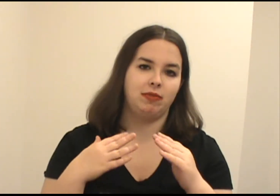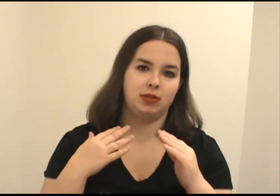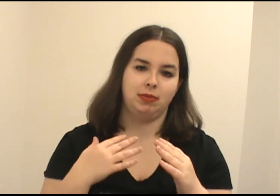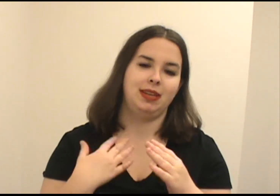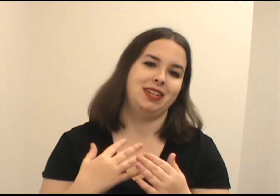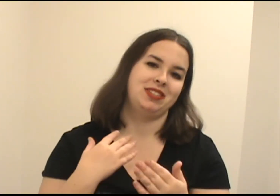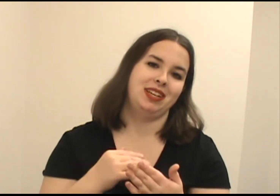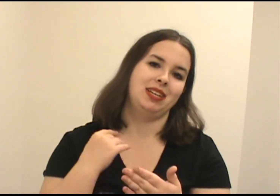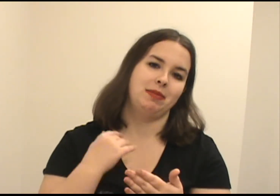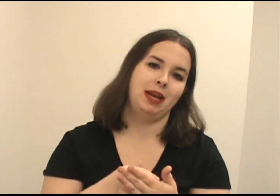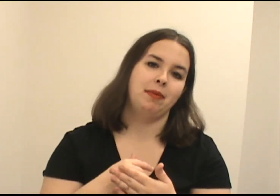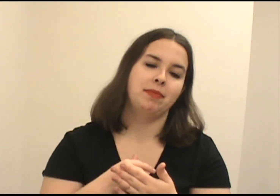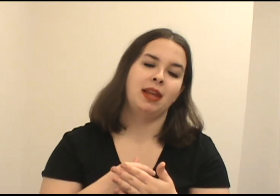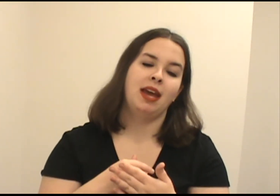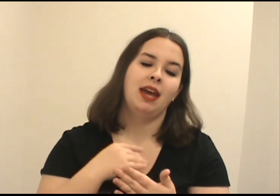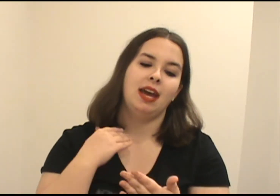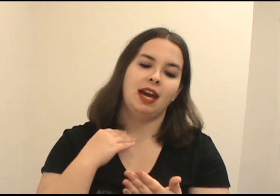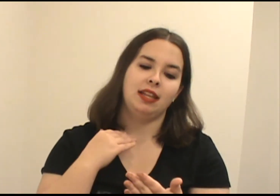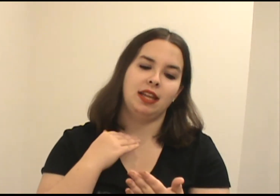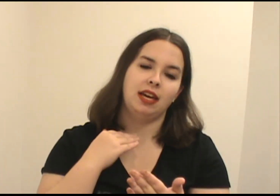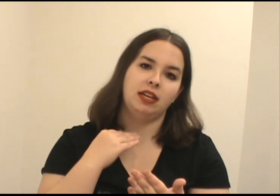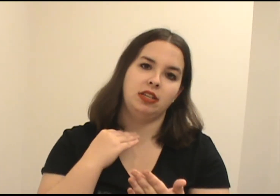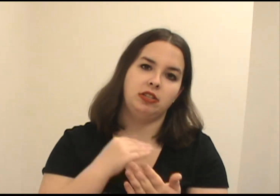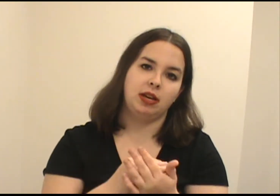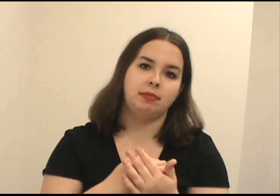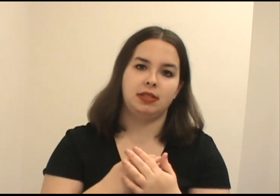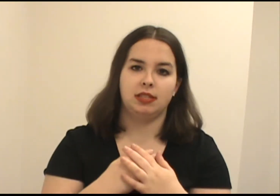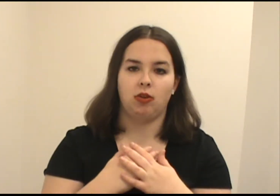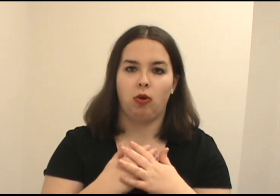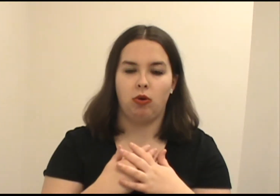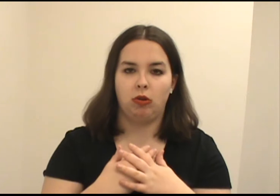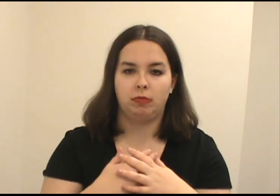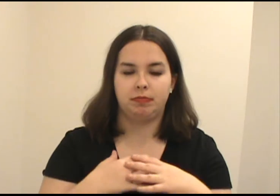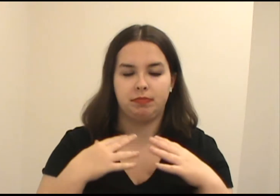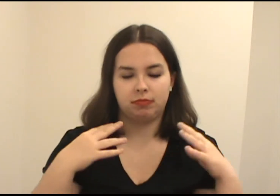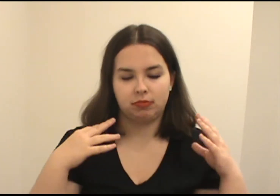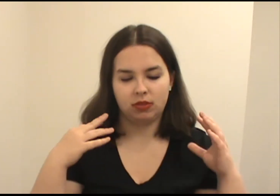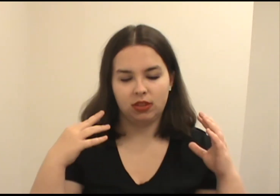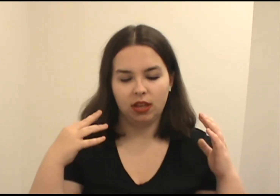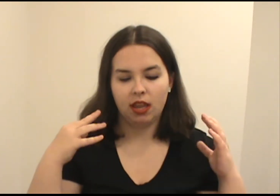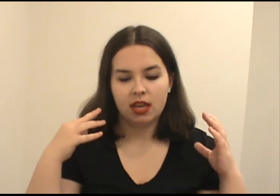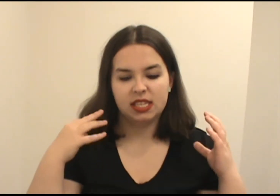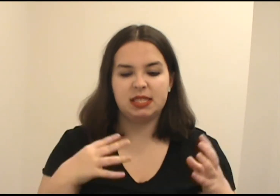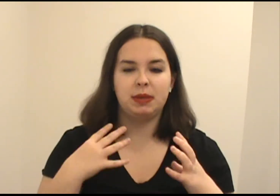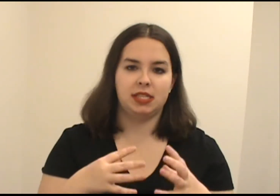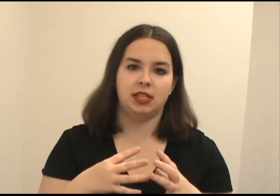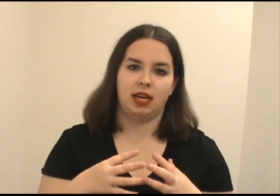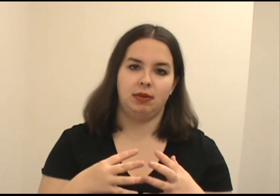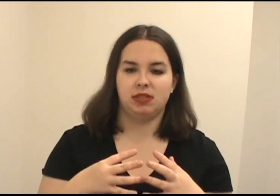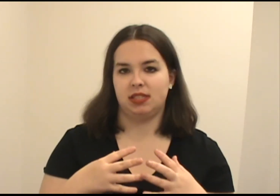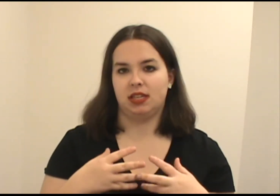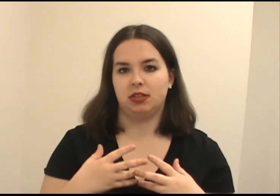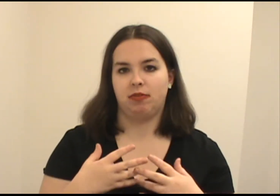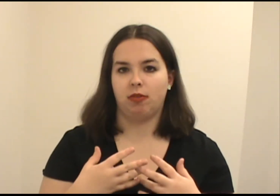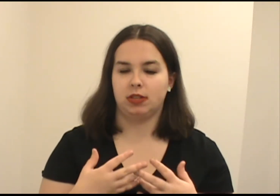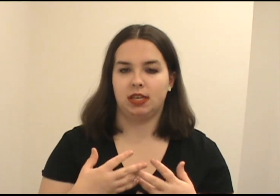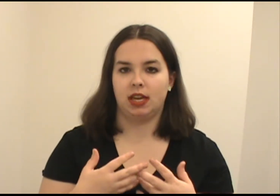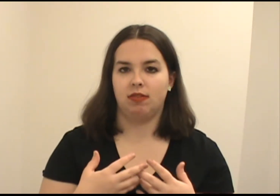was really interesting to me. And then James's whole speech that he was essentially forced to give